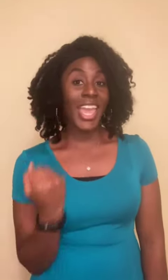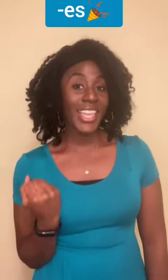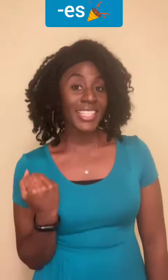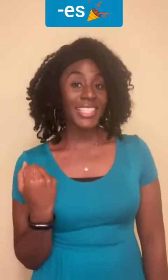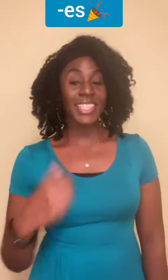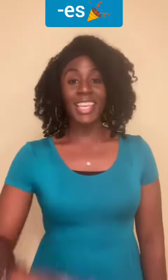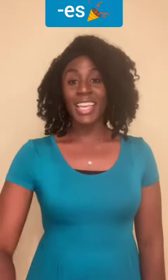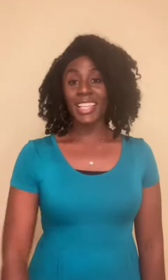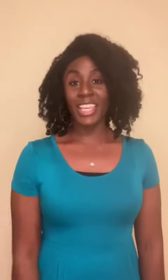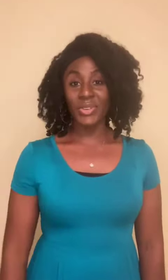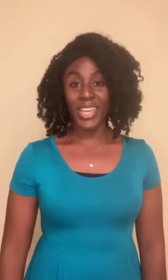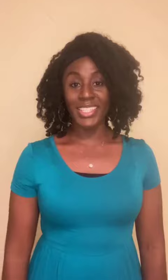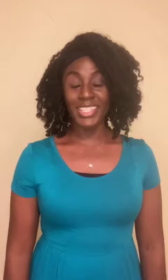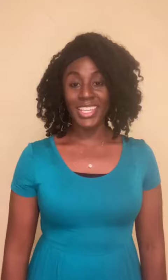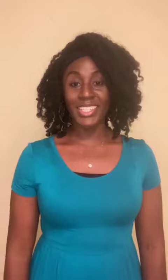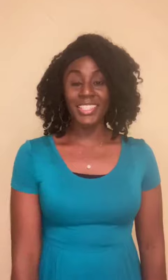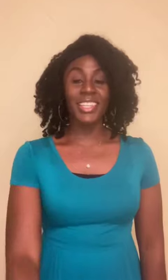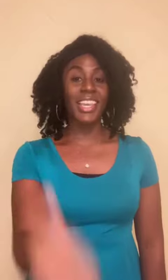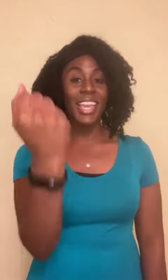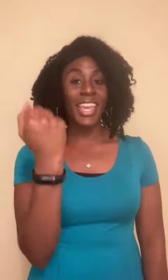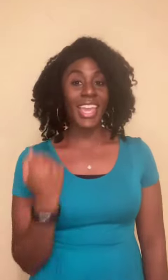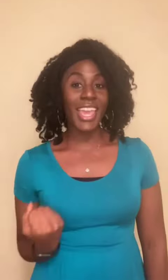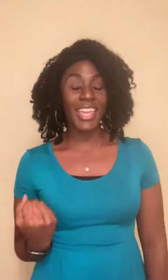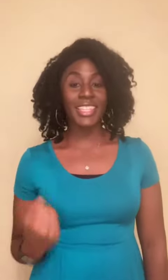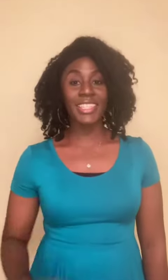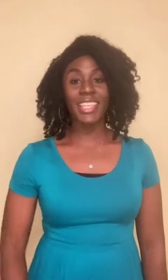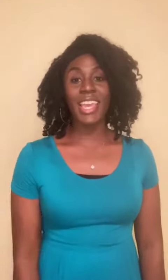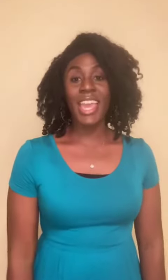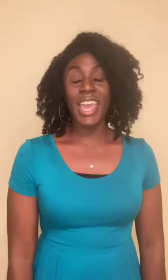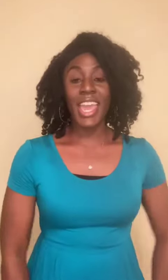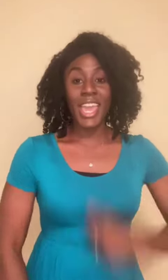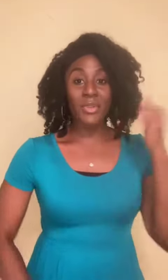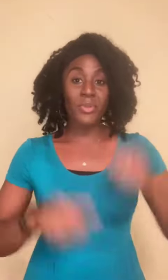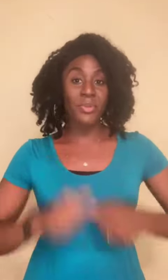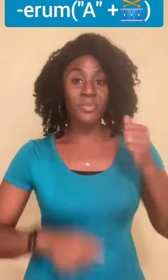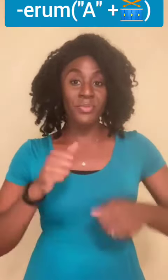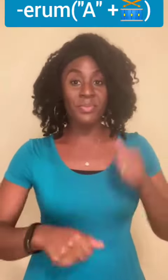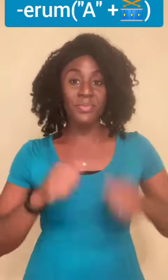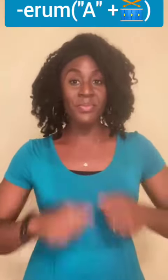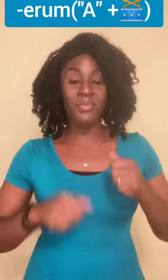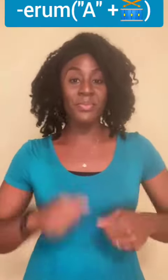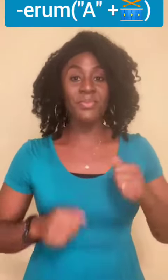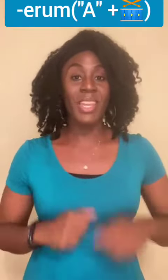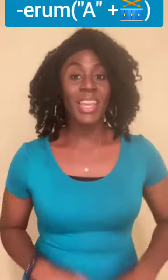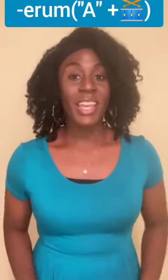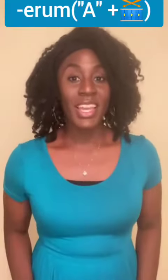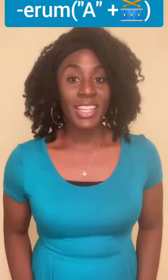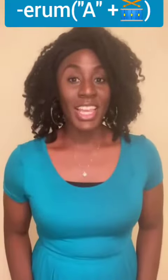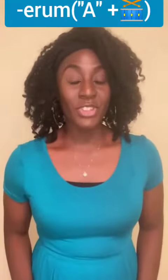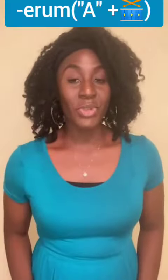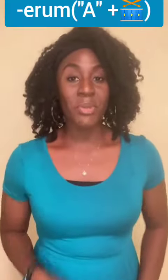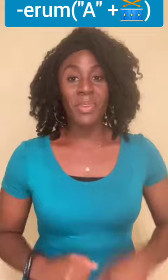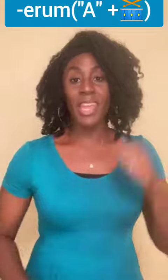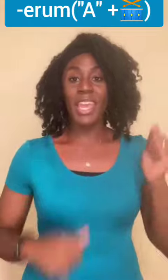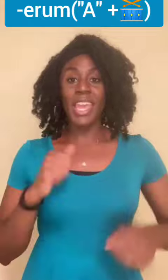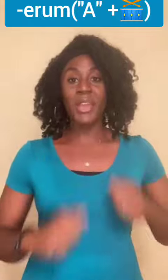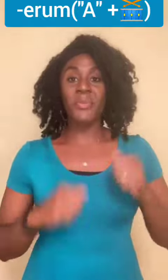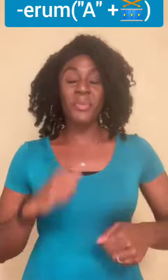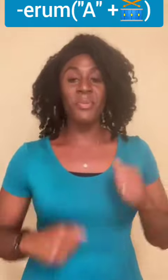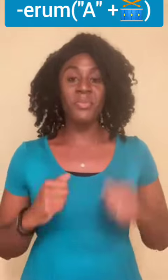Ace, like you aced the test. Ace, A-Rum. Like the drum.-Rum.